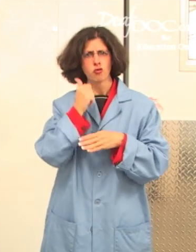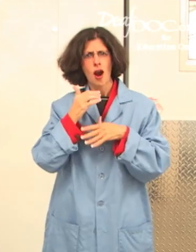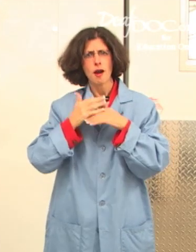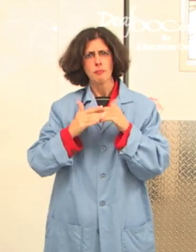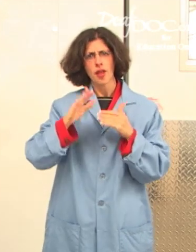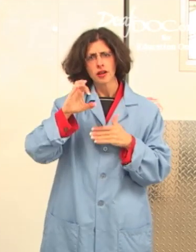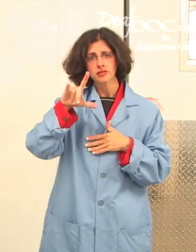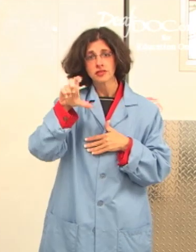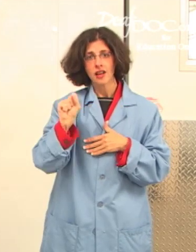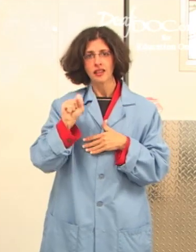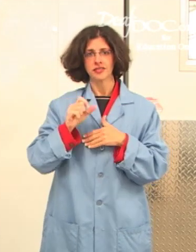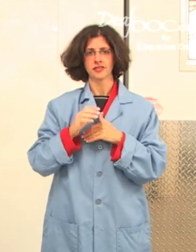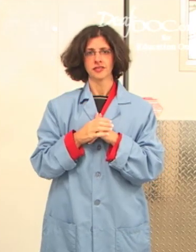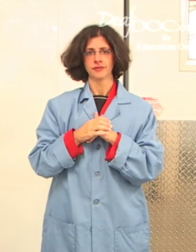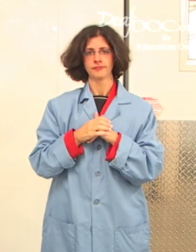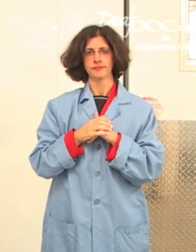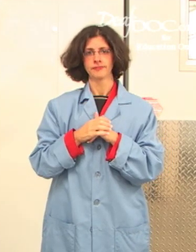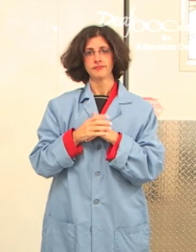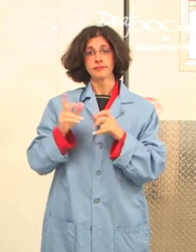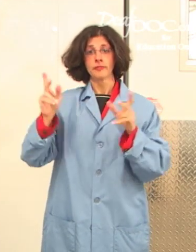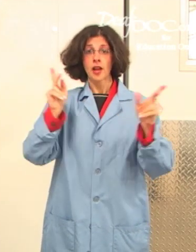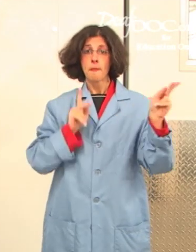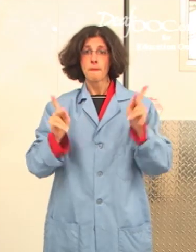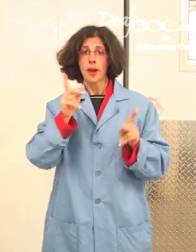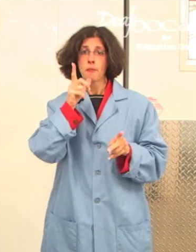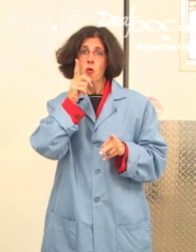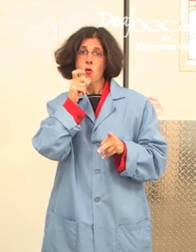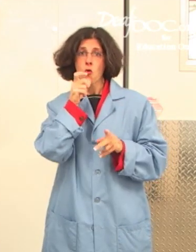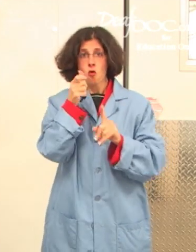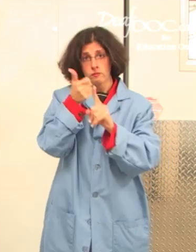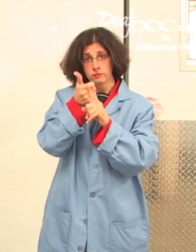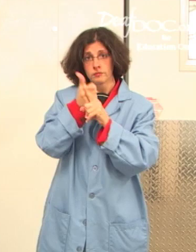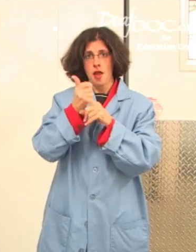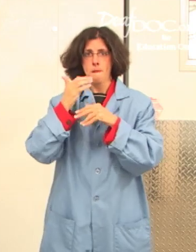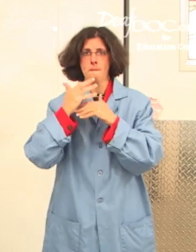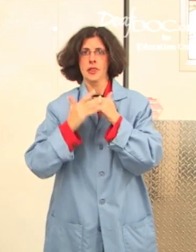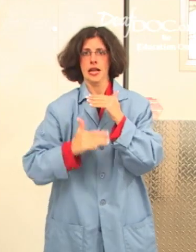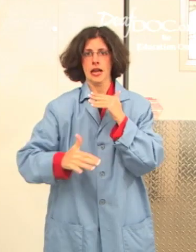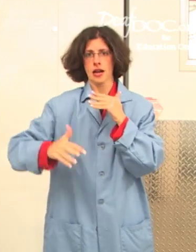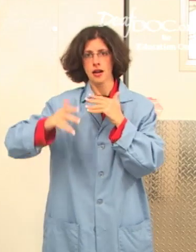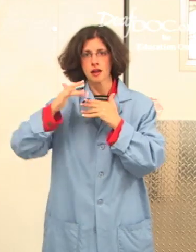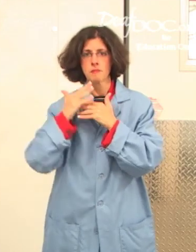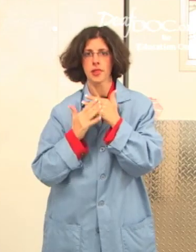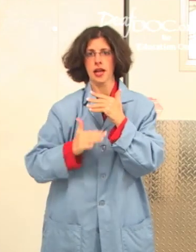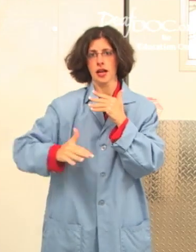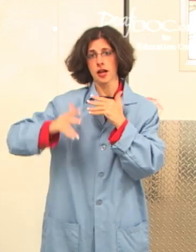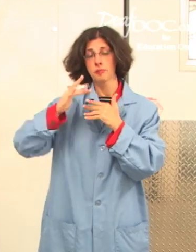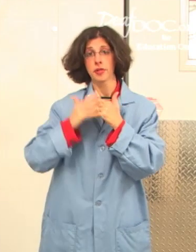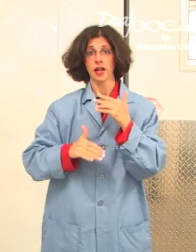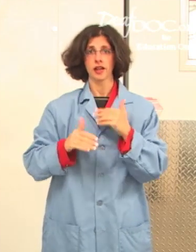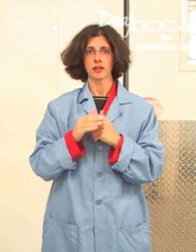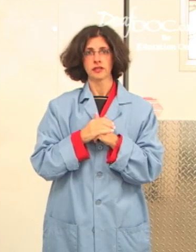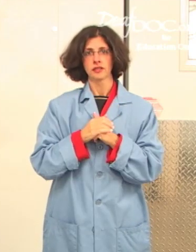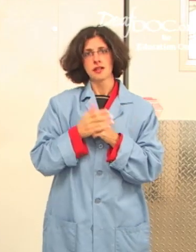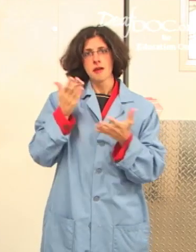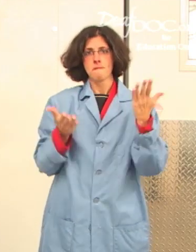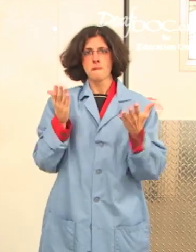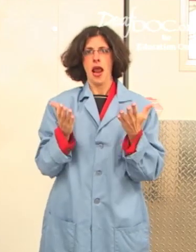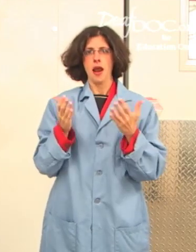Red blood cells are needed to help those people who are bleeding heavily or